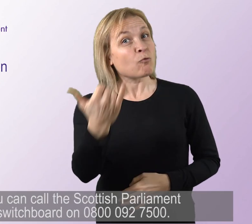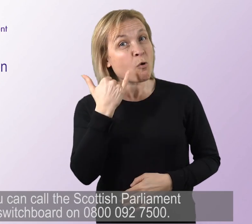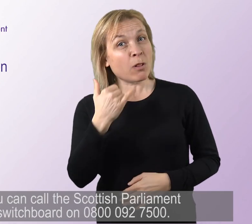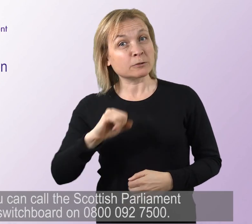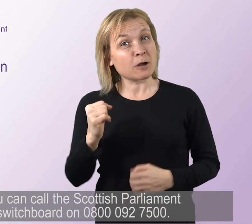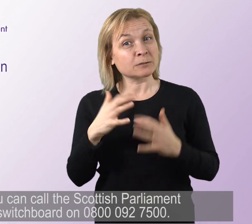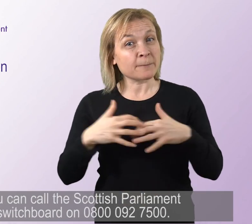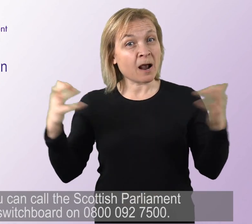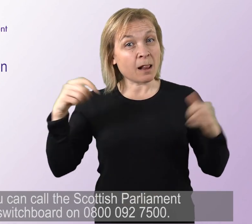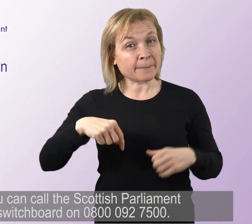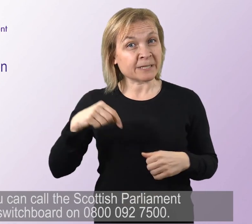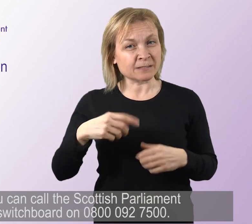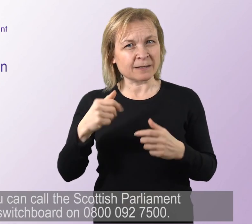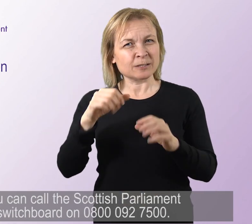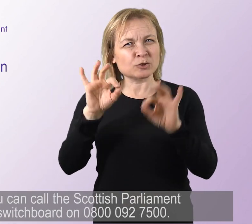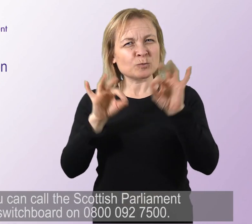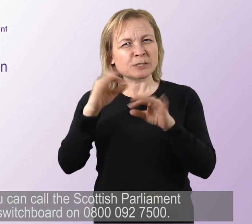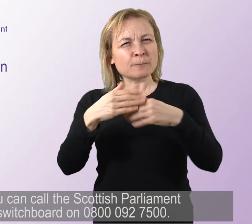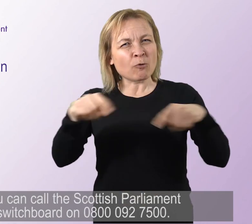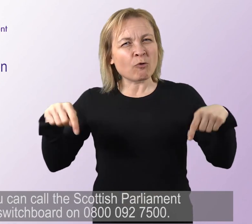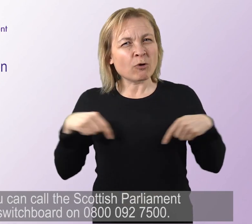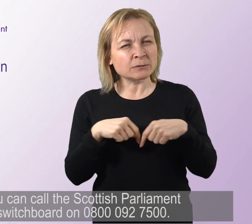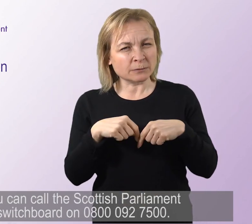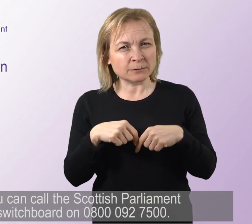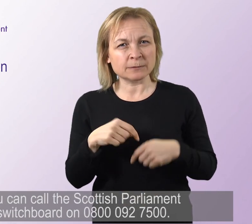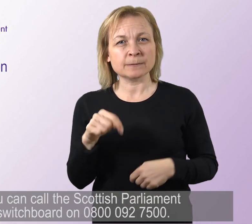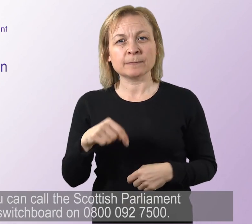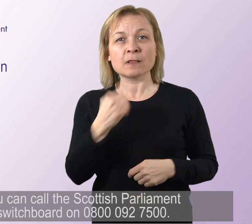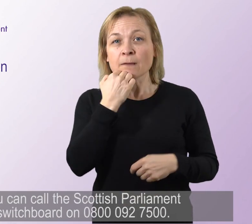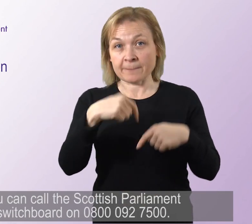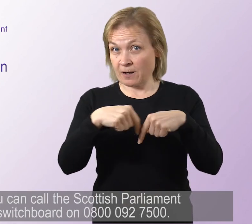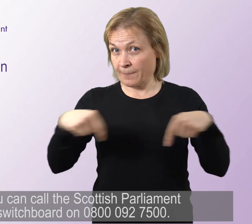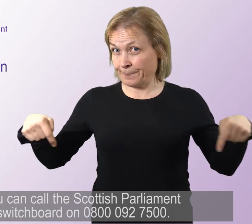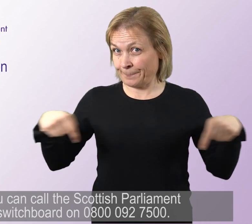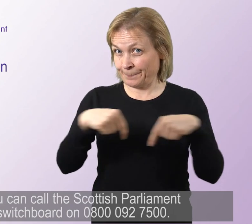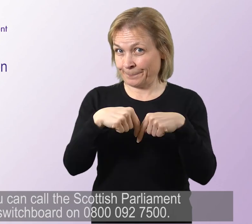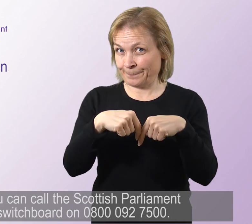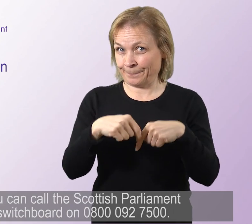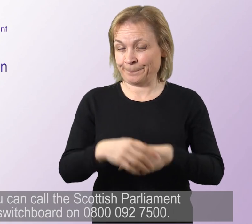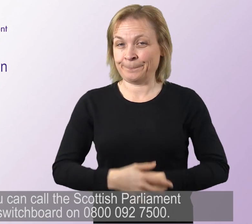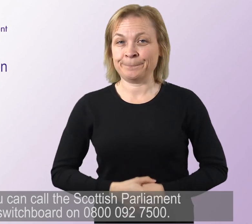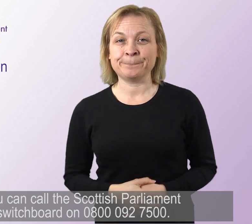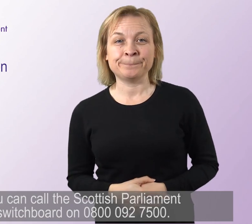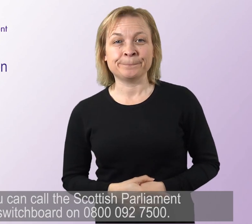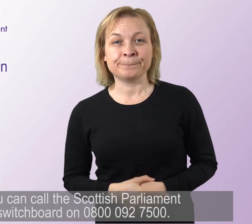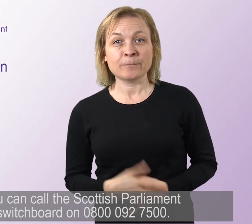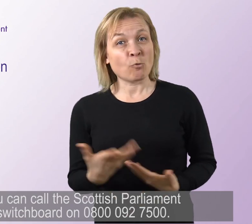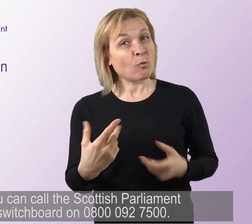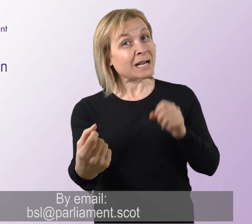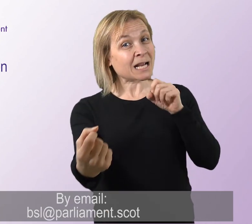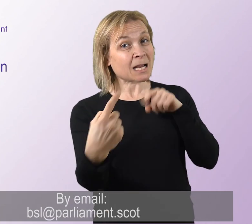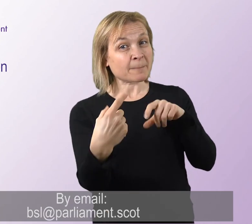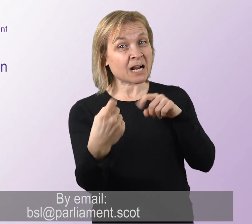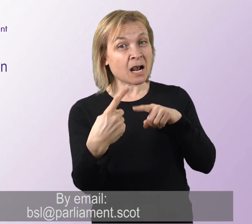Scottish Parliament switchboard on 0800 092 7500